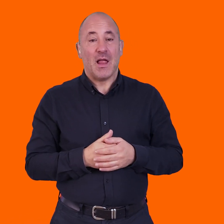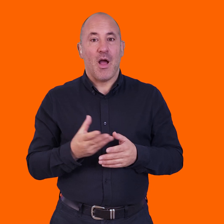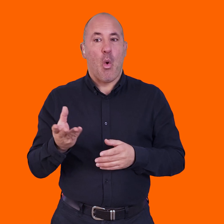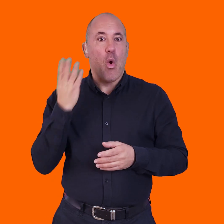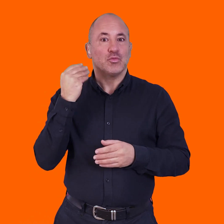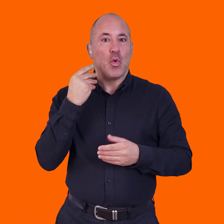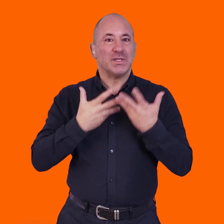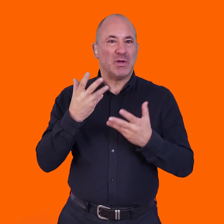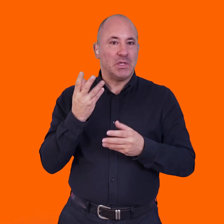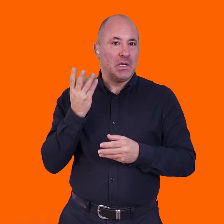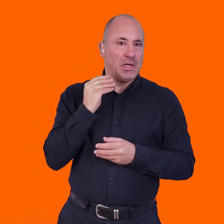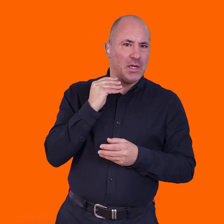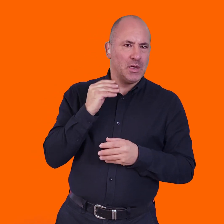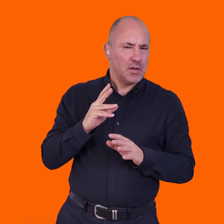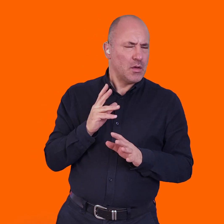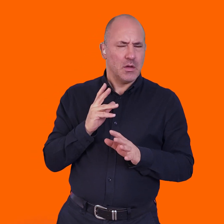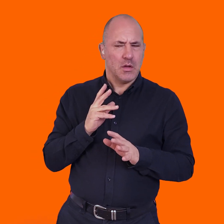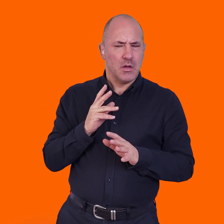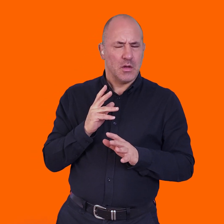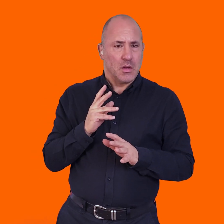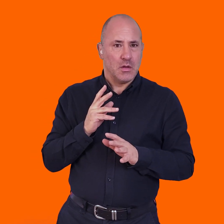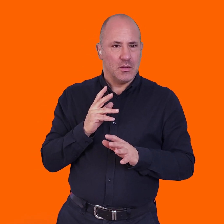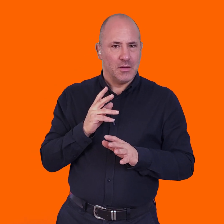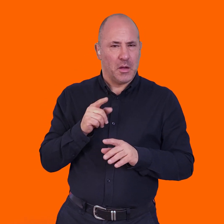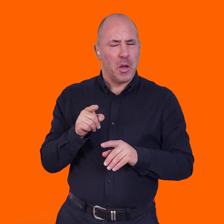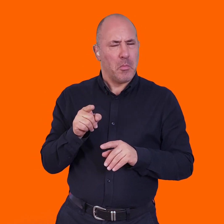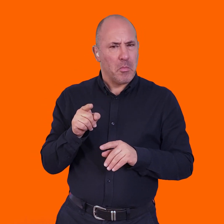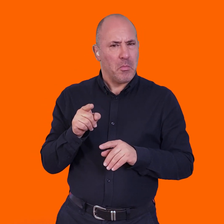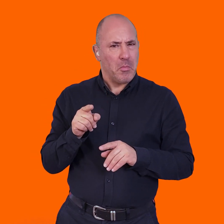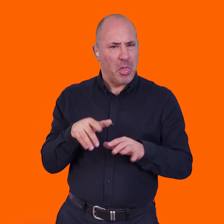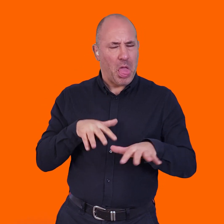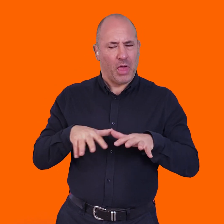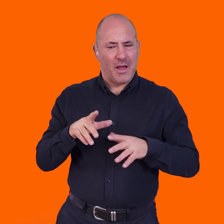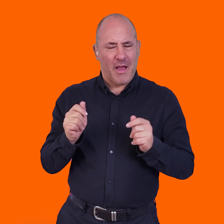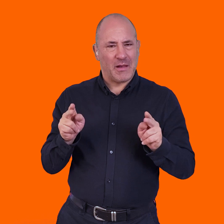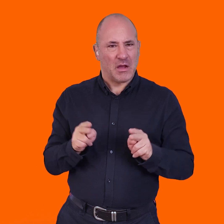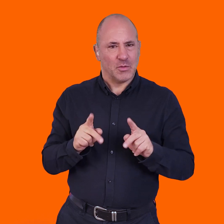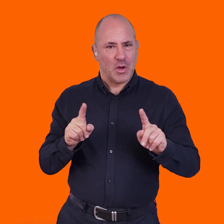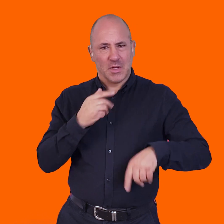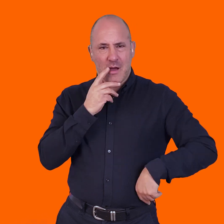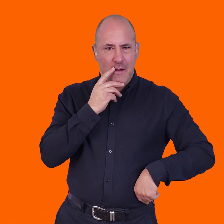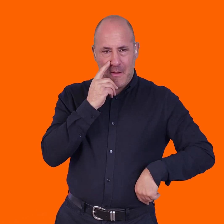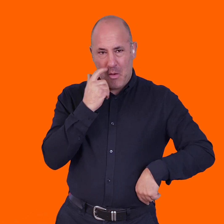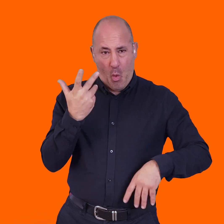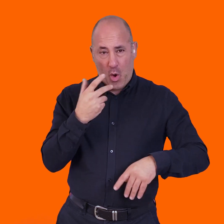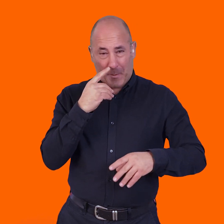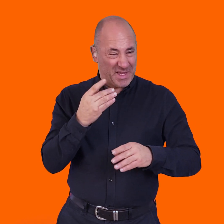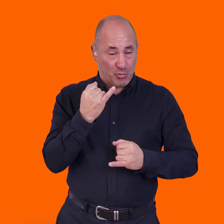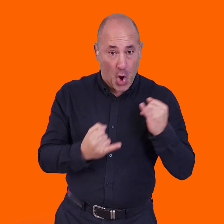so, when you're getting off your disabled, you can then, you can call out that discomfort. Yeah. And you can make, you can make